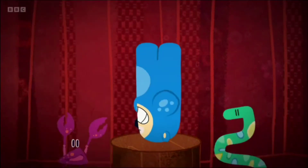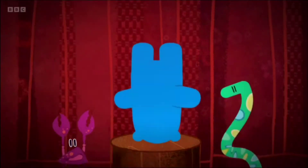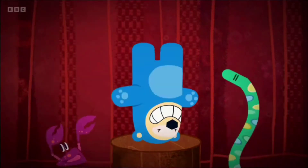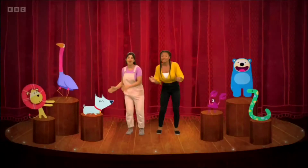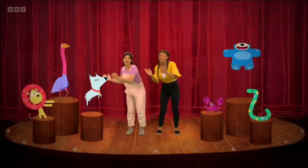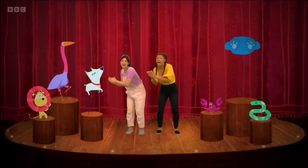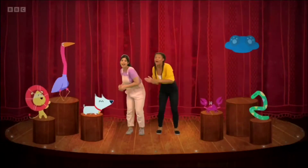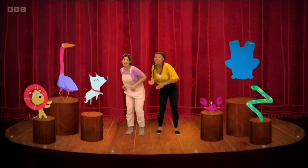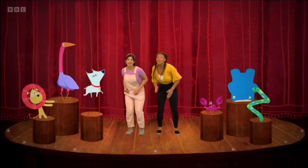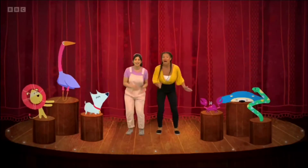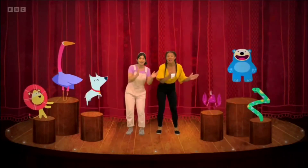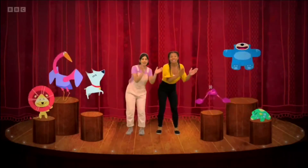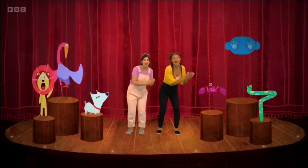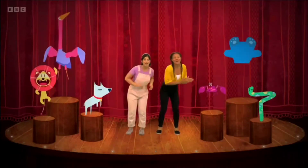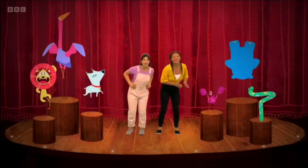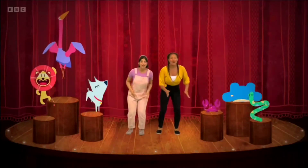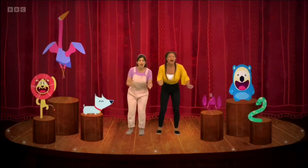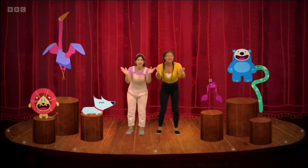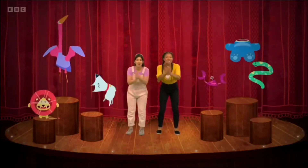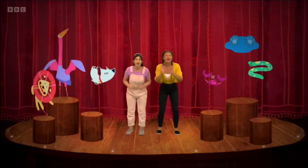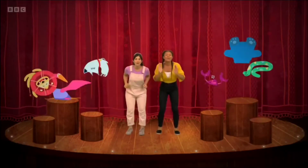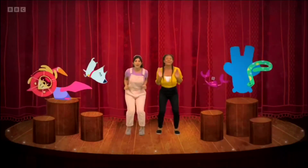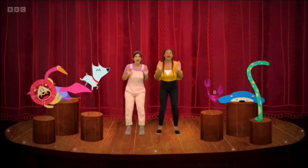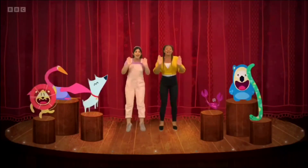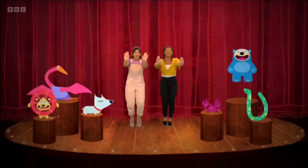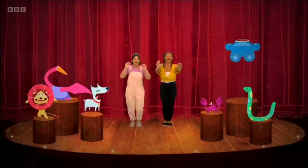Go! Go! Go! Go!